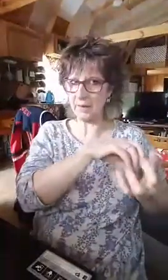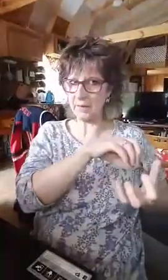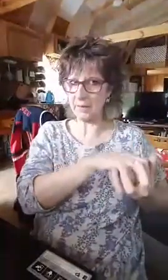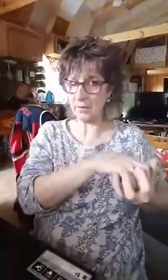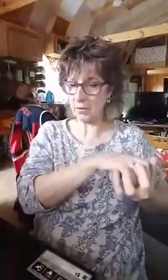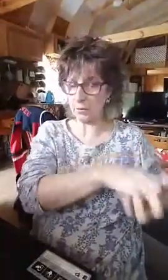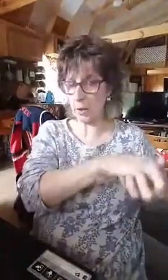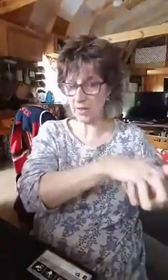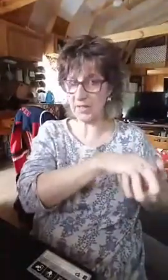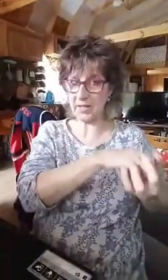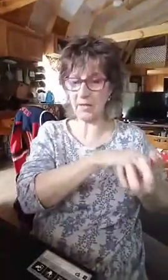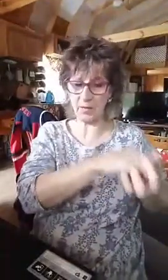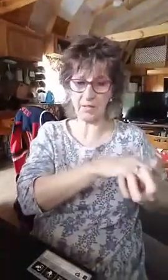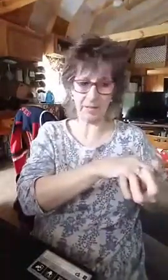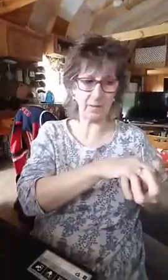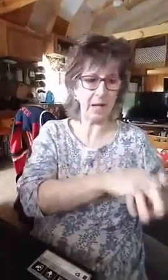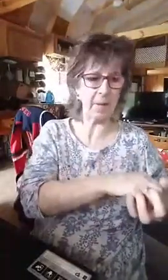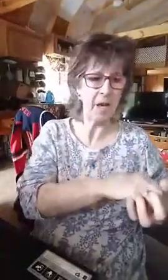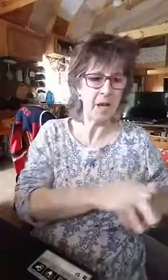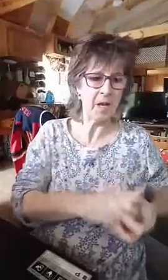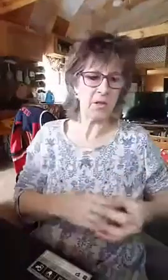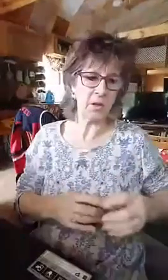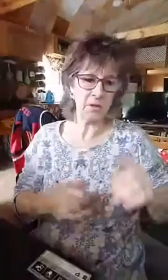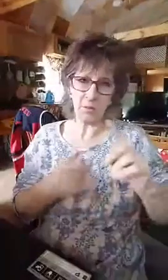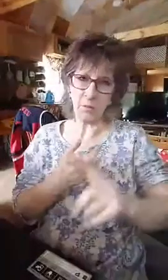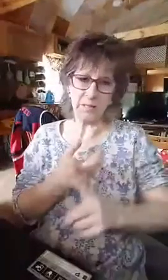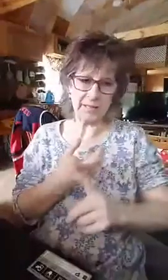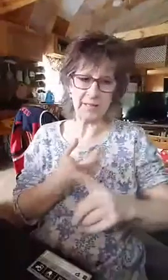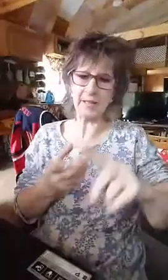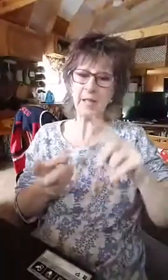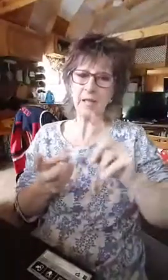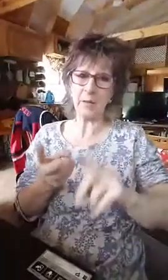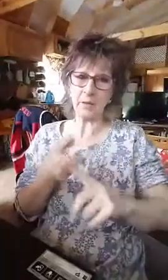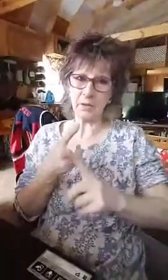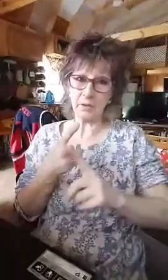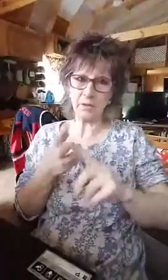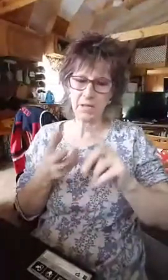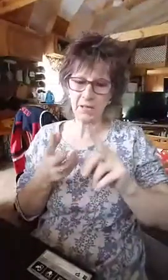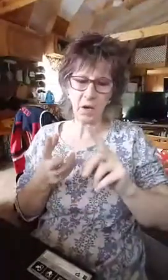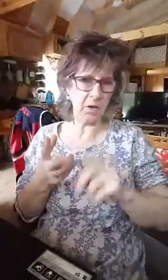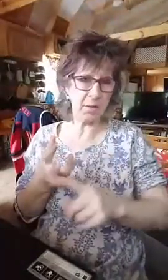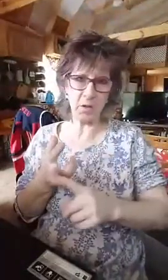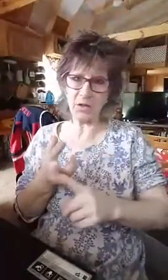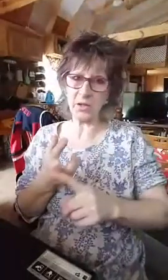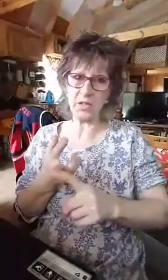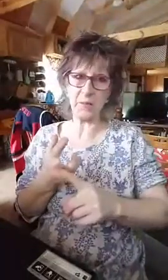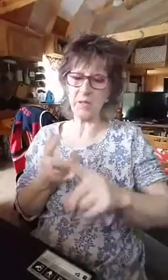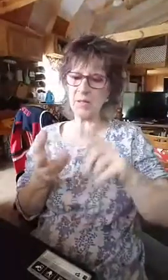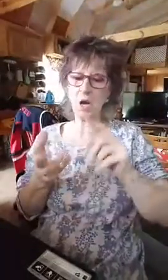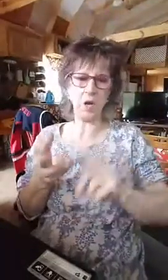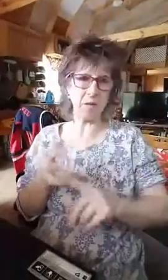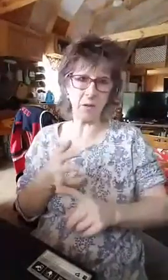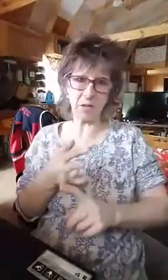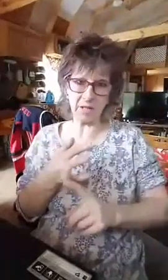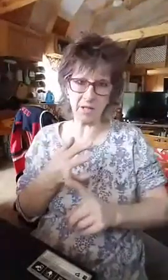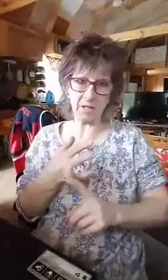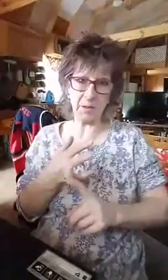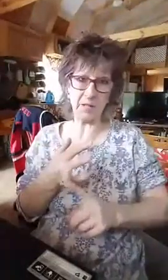person is feeling. Okay. So number one, listen, number two, think of all the emotions you're experiencing, all the emotions they're experiencing